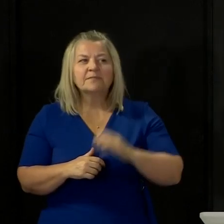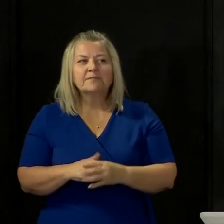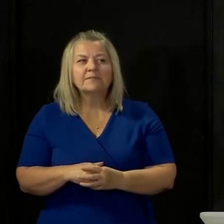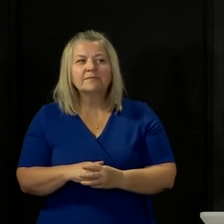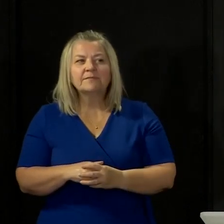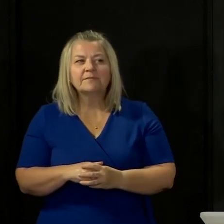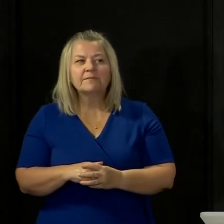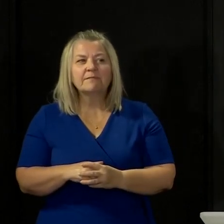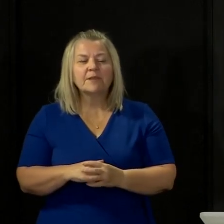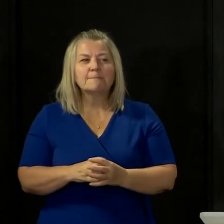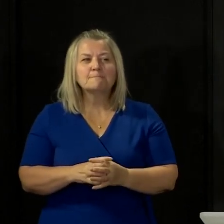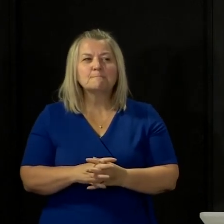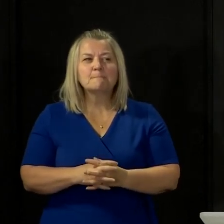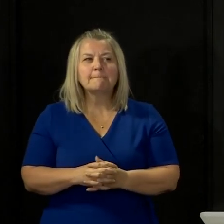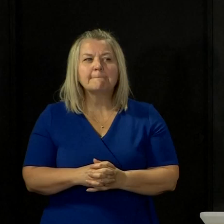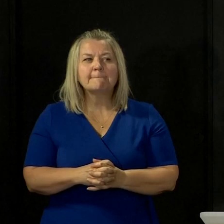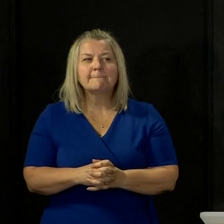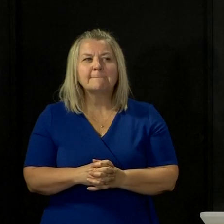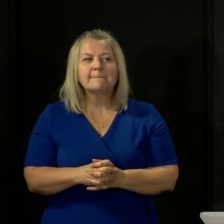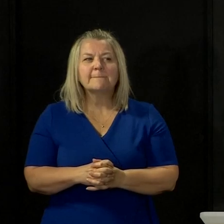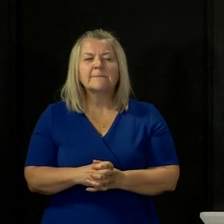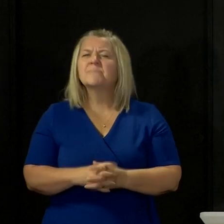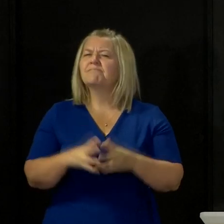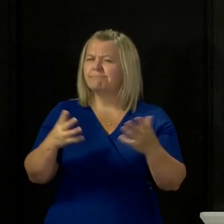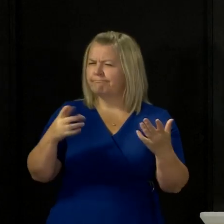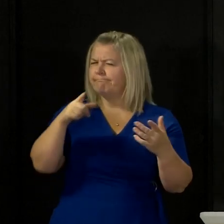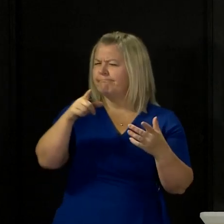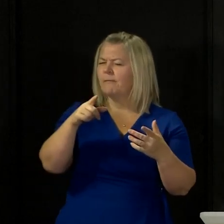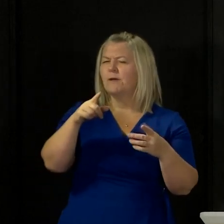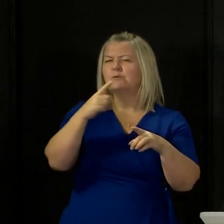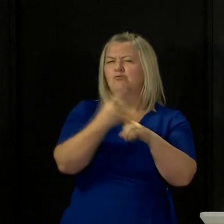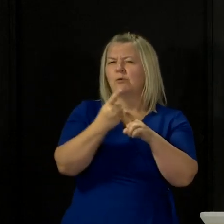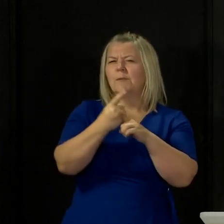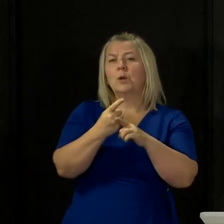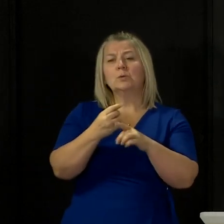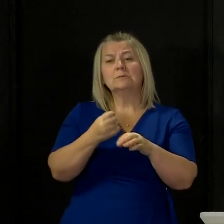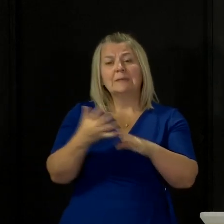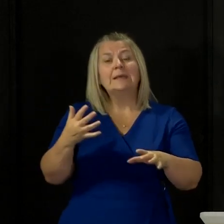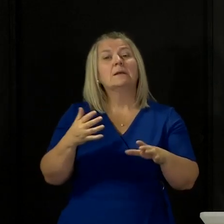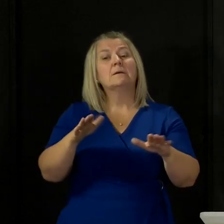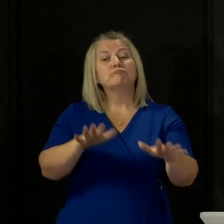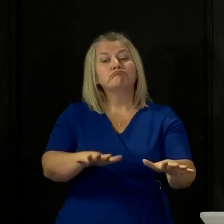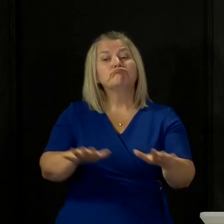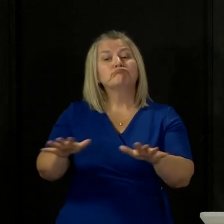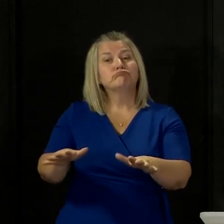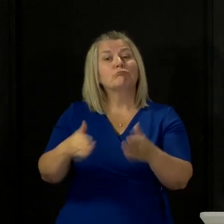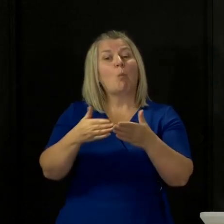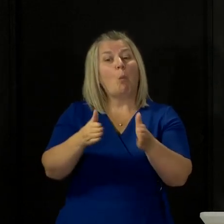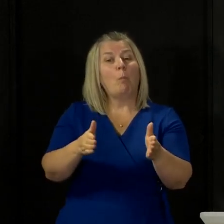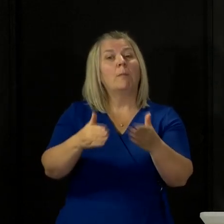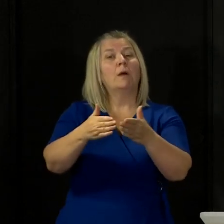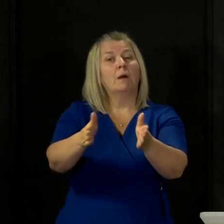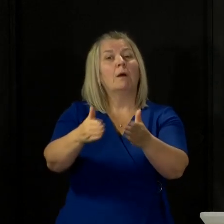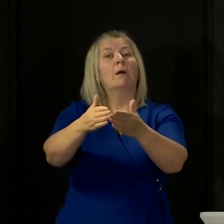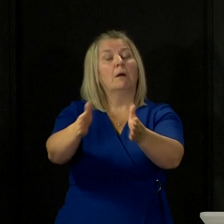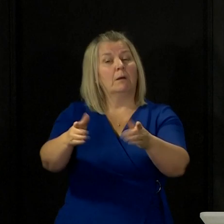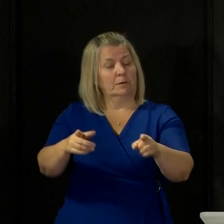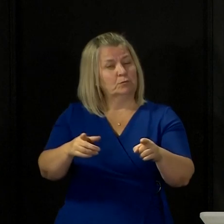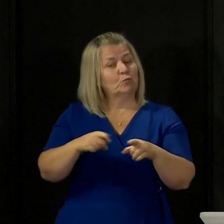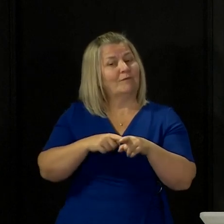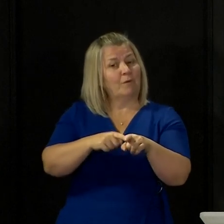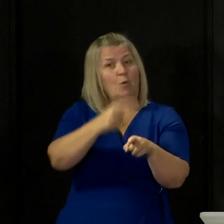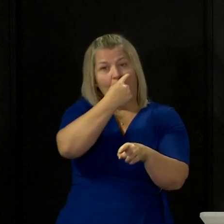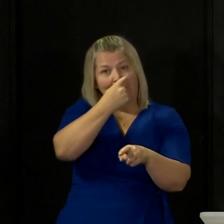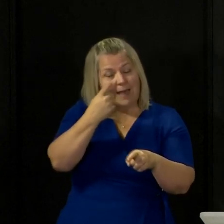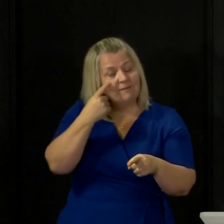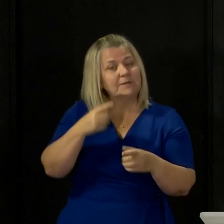pace at which you're going to start easing the lockdown, you have said consistently that you would follow the evidence and follow the science.